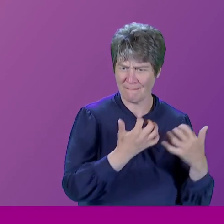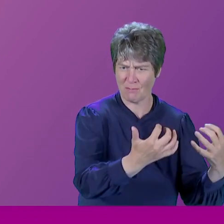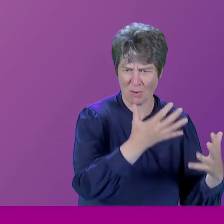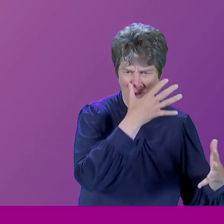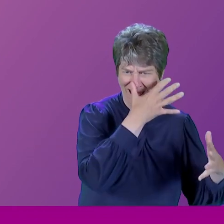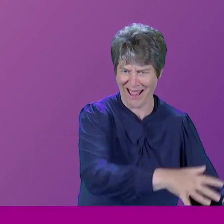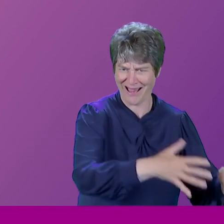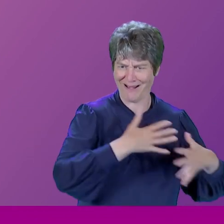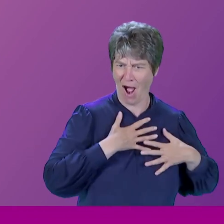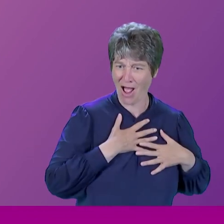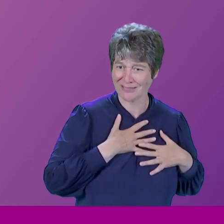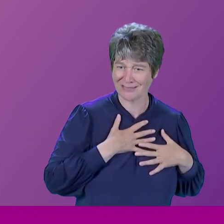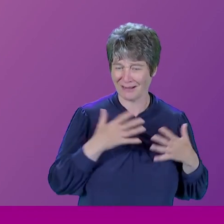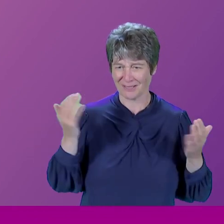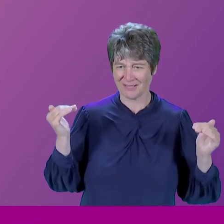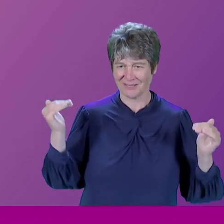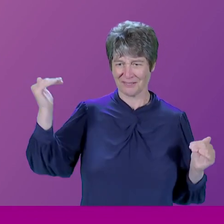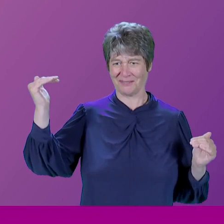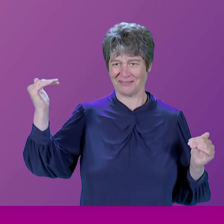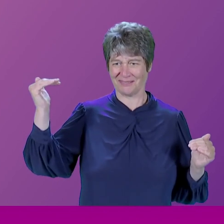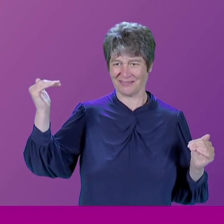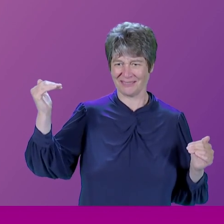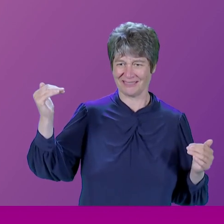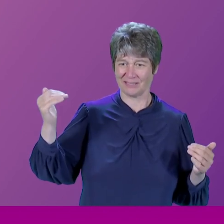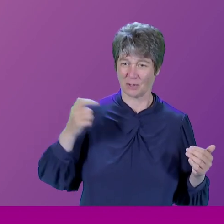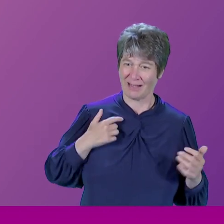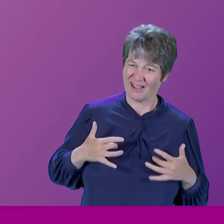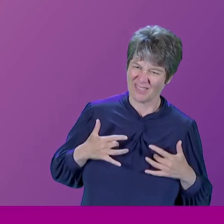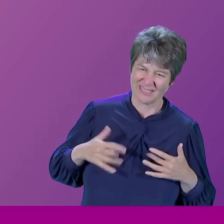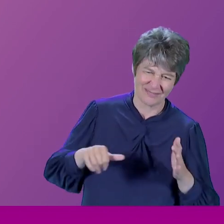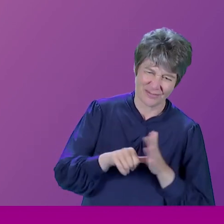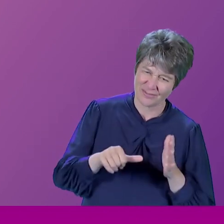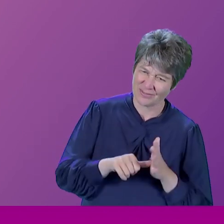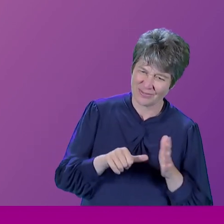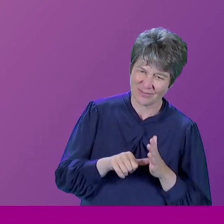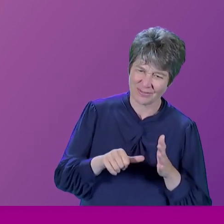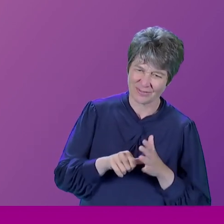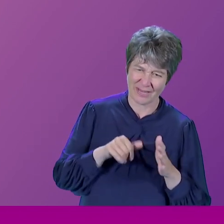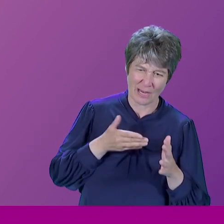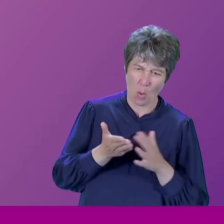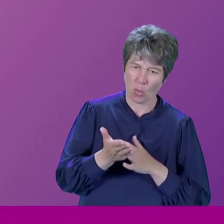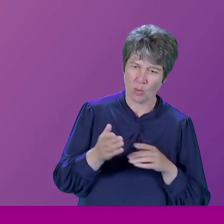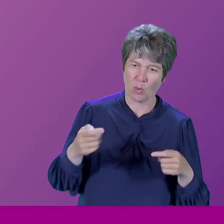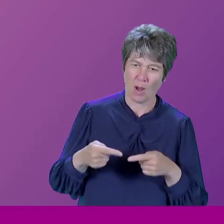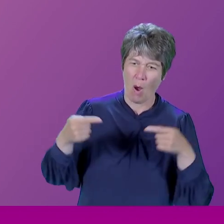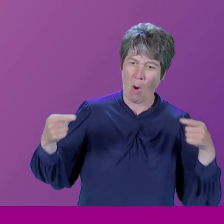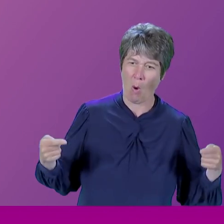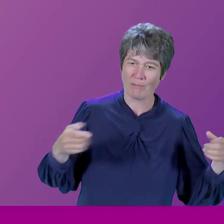very unfortunate time to try to do anything in opposition. A lady? Yes.